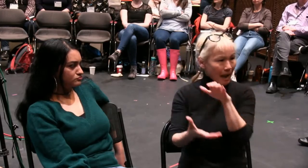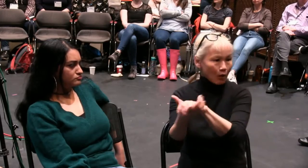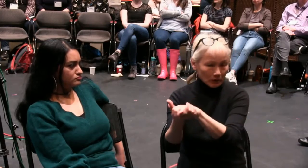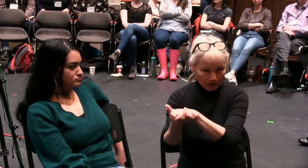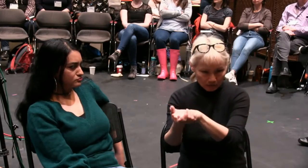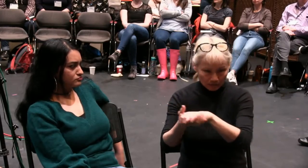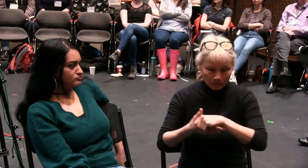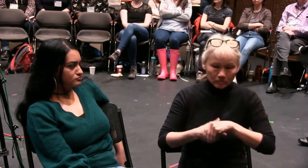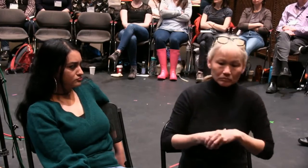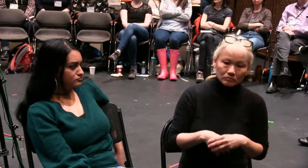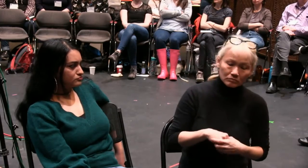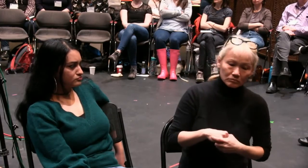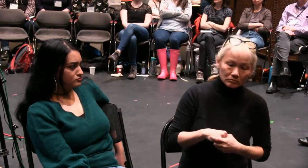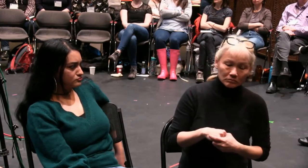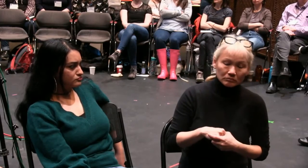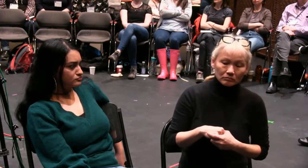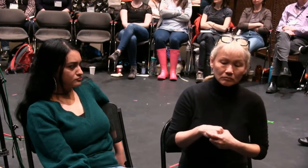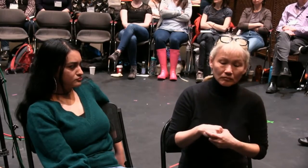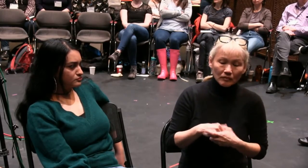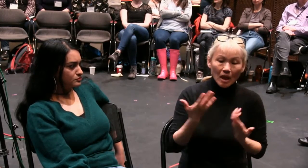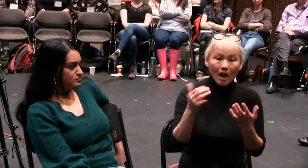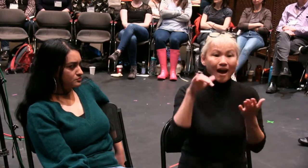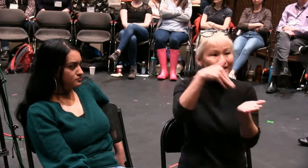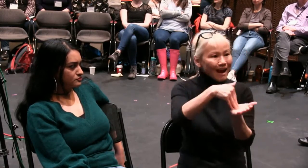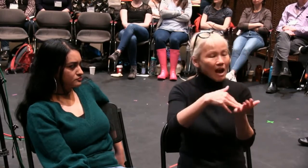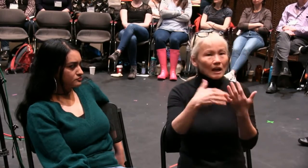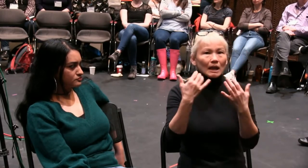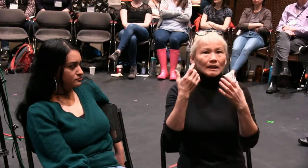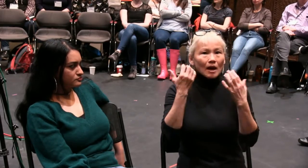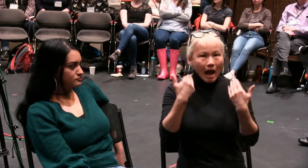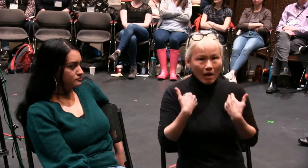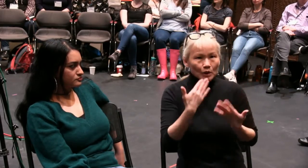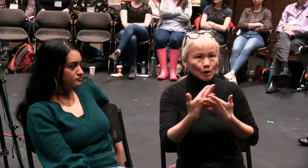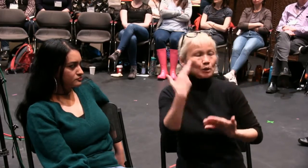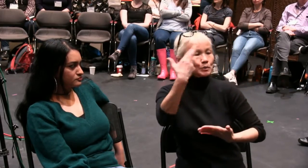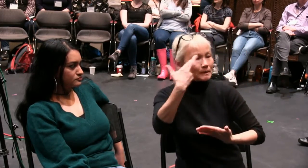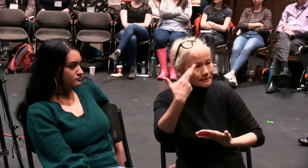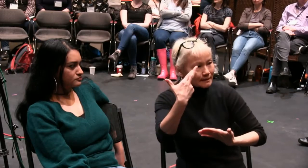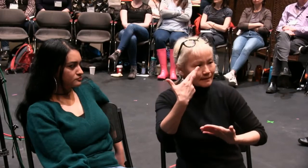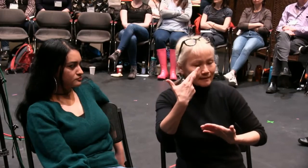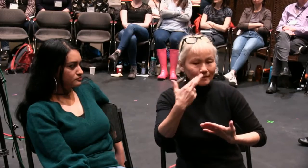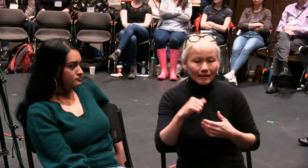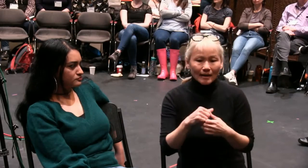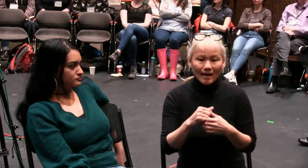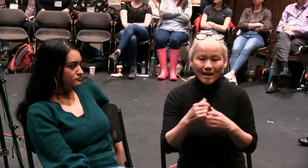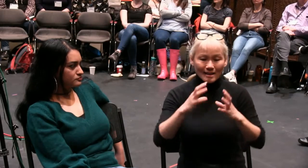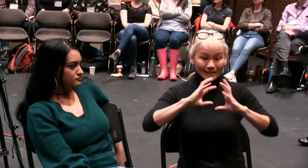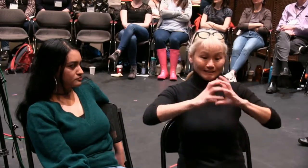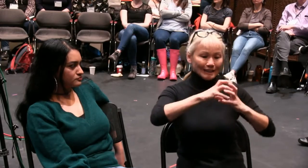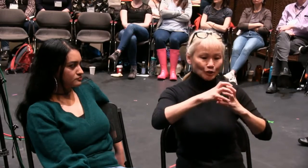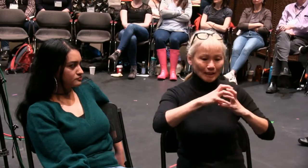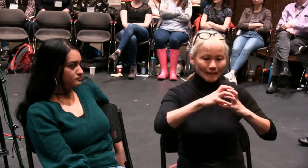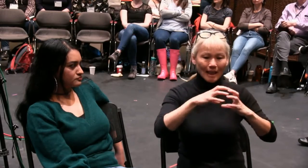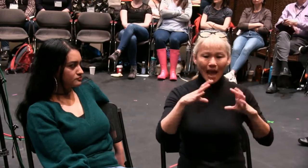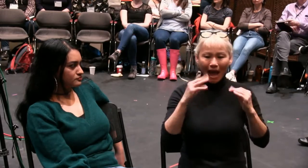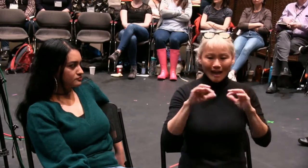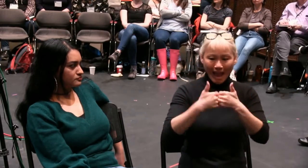One actor in the production wanted to sign certain parts of it. So this opened up another possibility